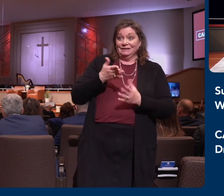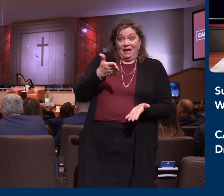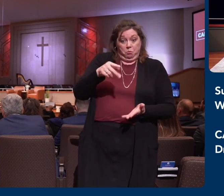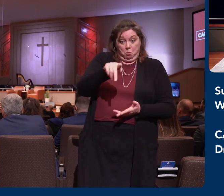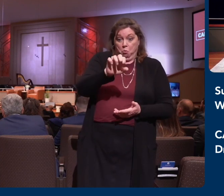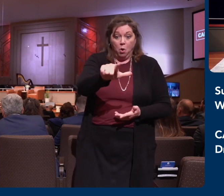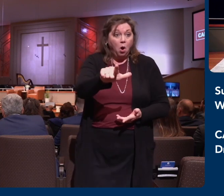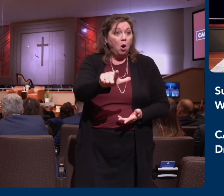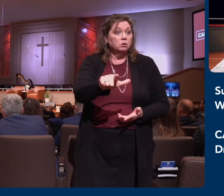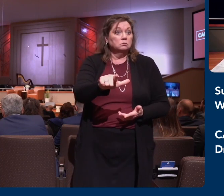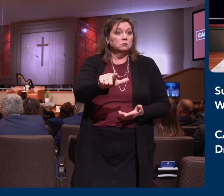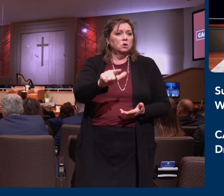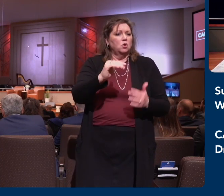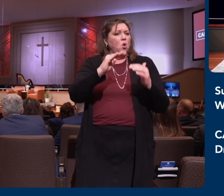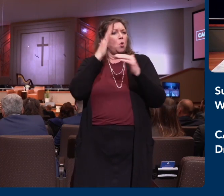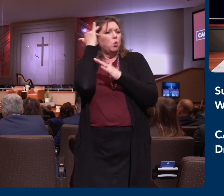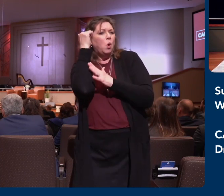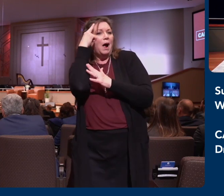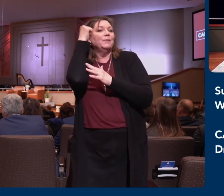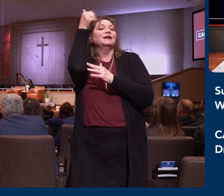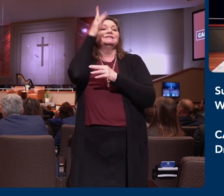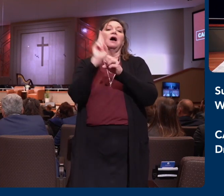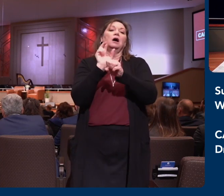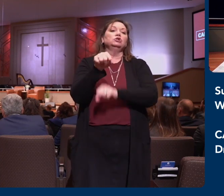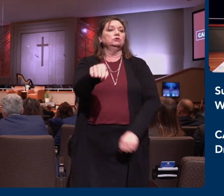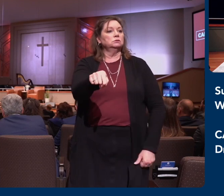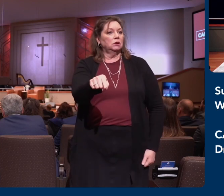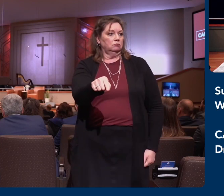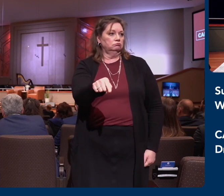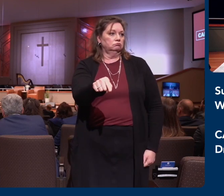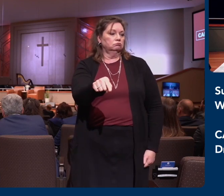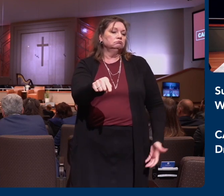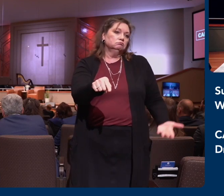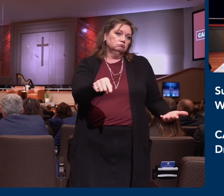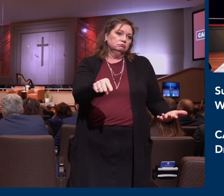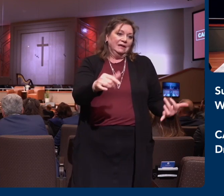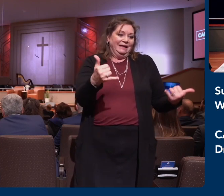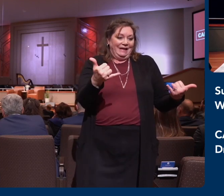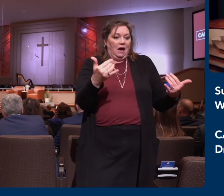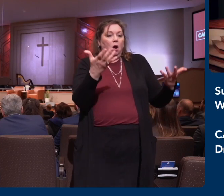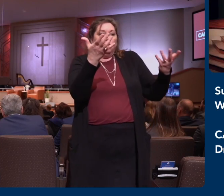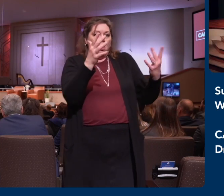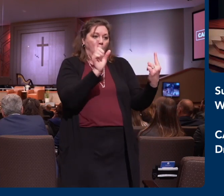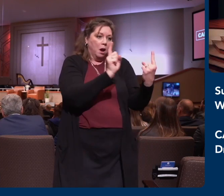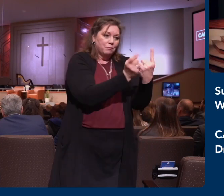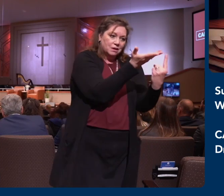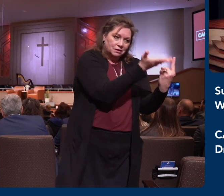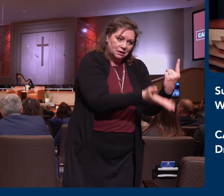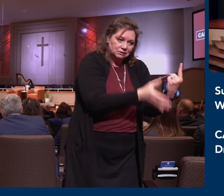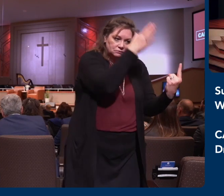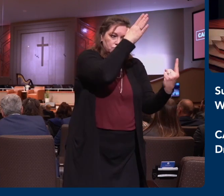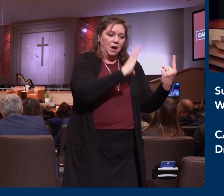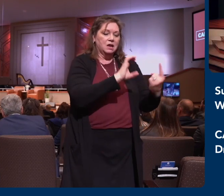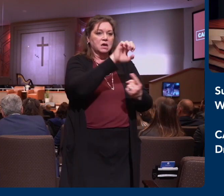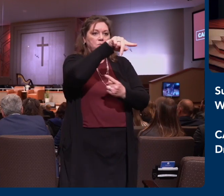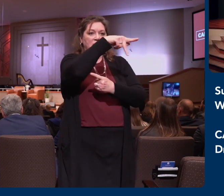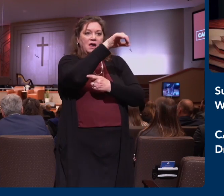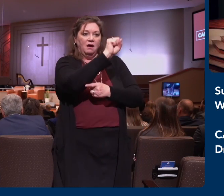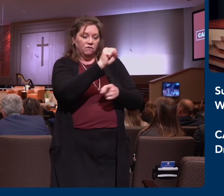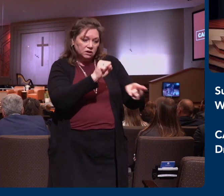him so faithfully. Tonight we learn in Colossians chapter 1 of Epaphras. The Bible says he was a faithful